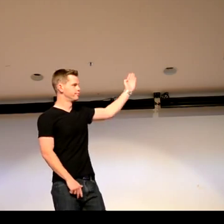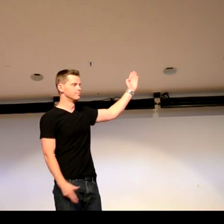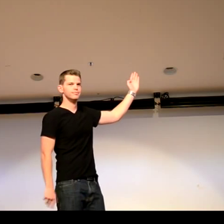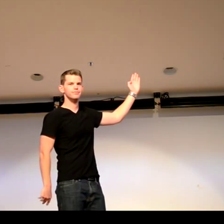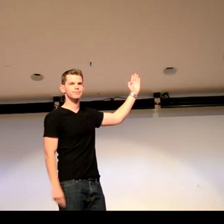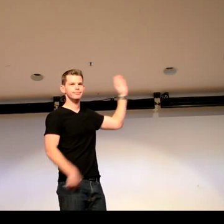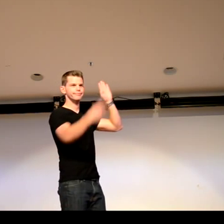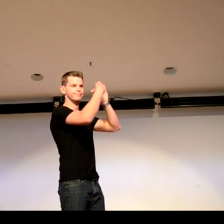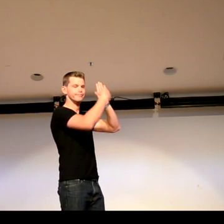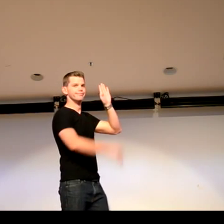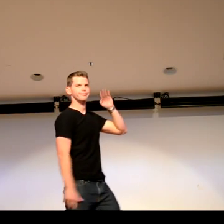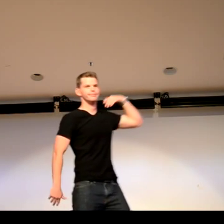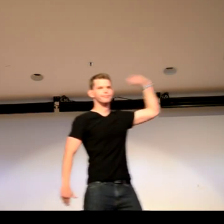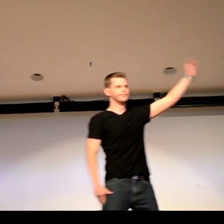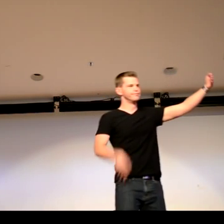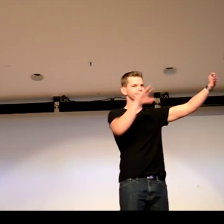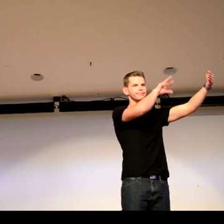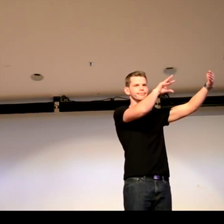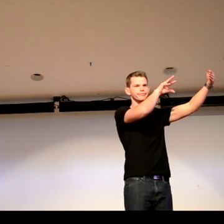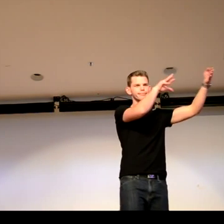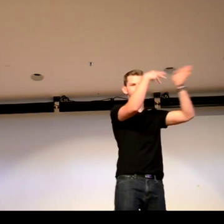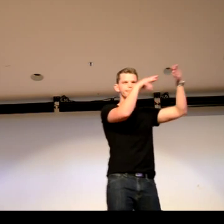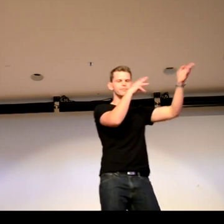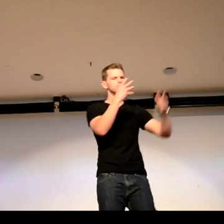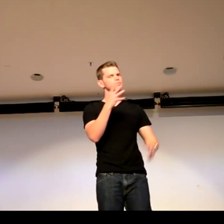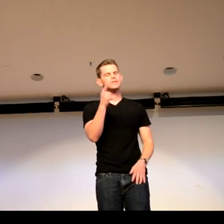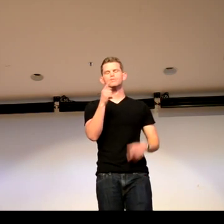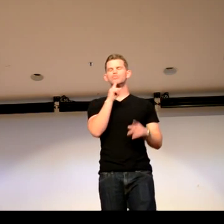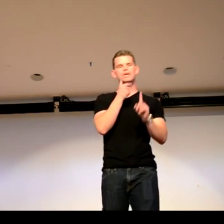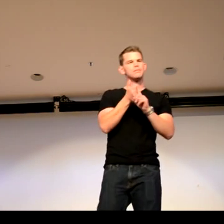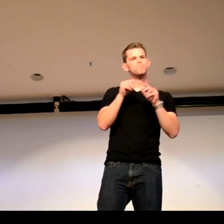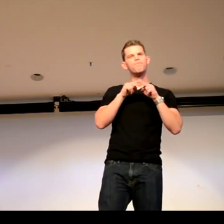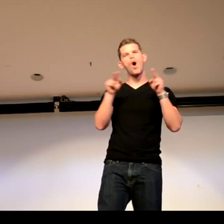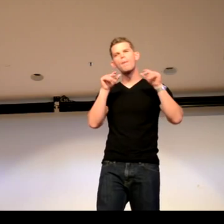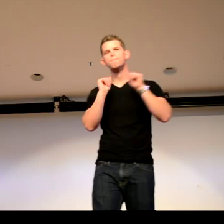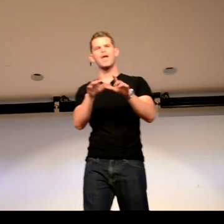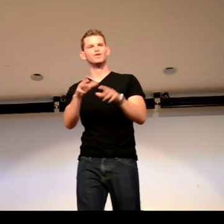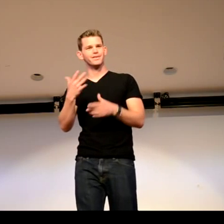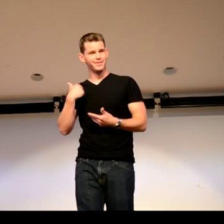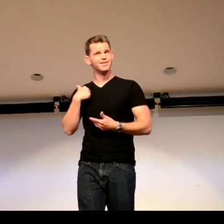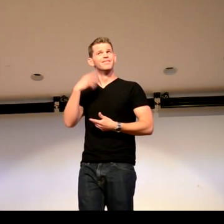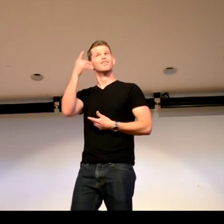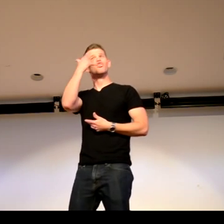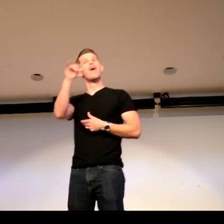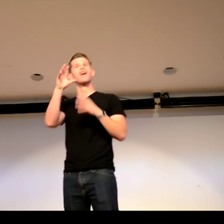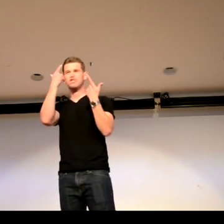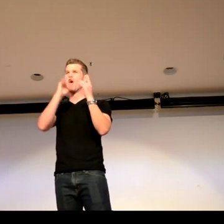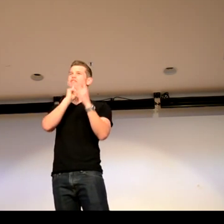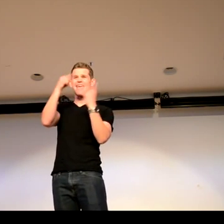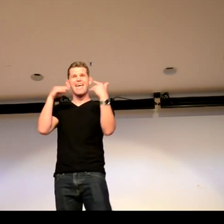it's just like a wall basically and then they keep shooting different angles but in some ways it's almost